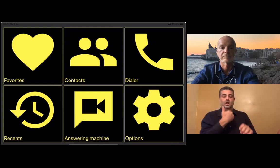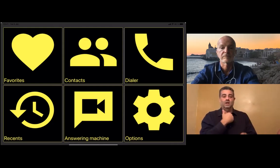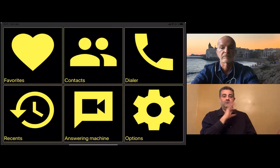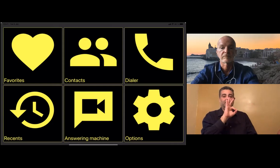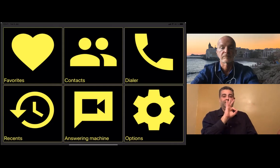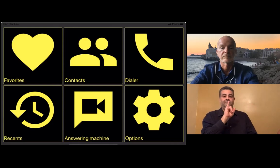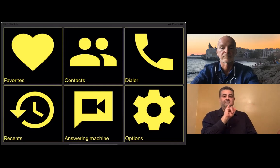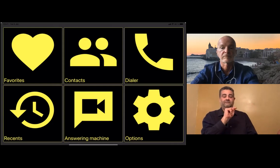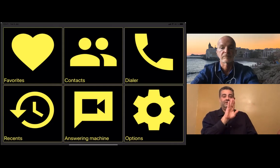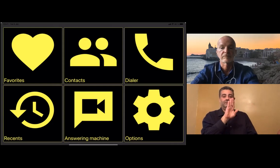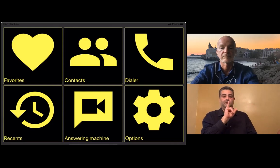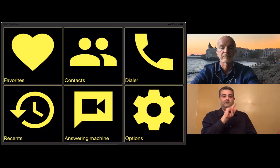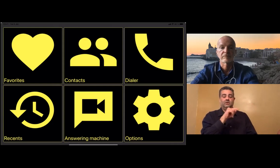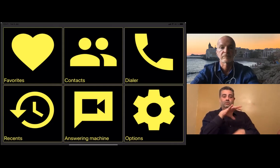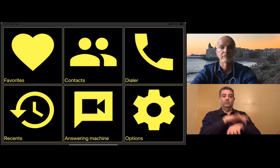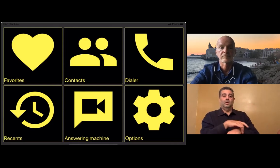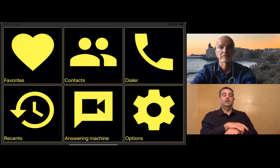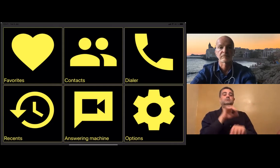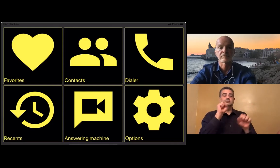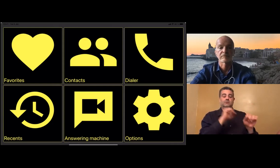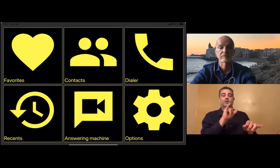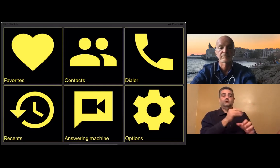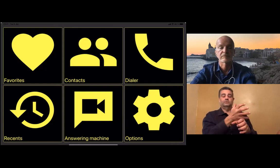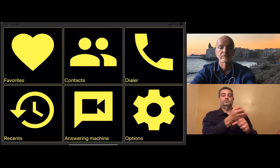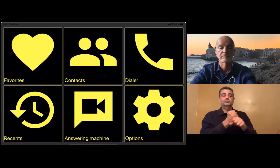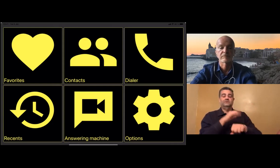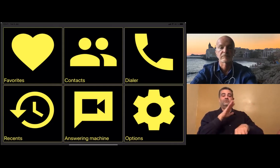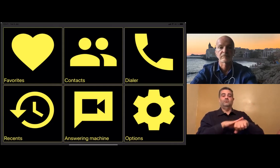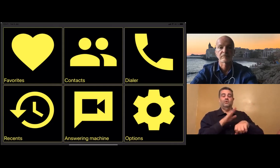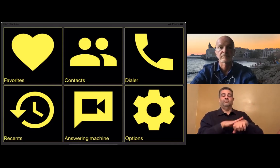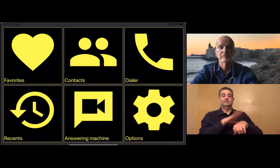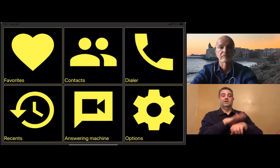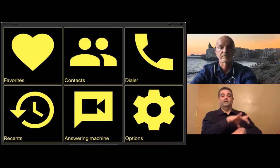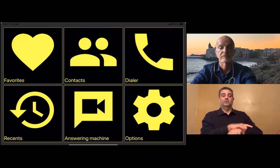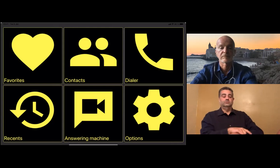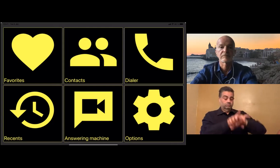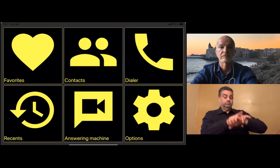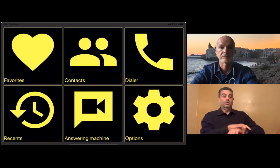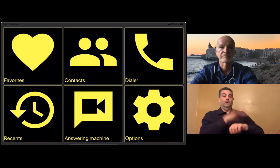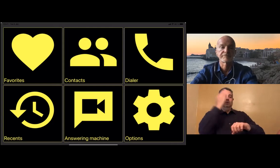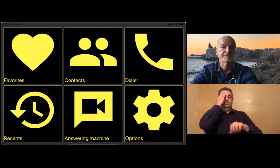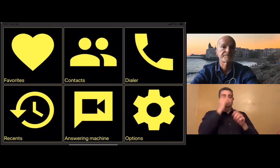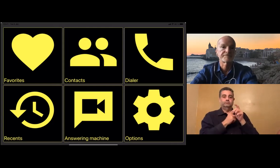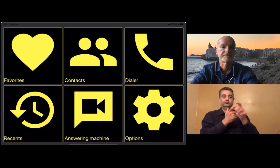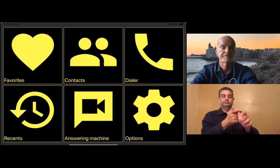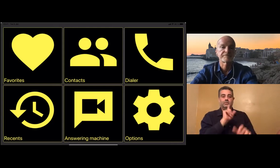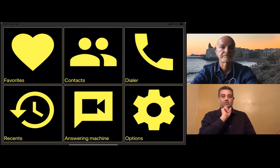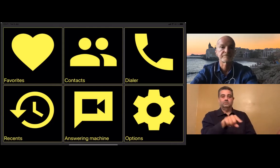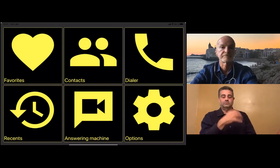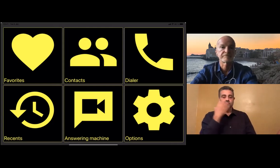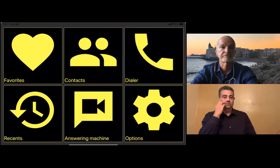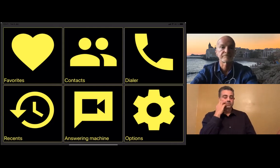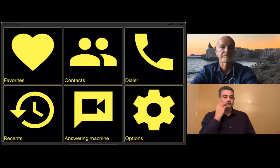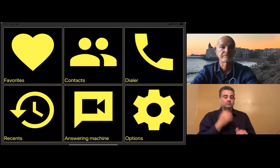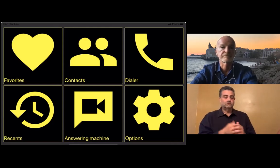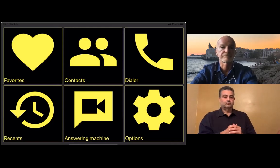This hasn't been tested yet, but my understanding is those individuals who have Fitbit watches are able to receive notifications on